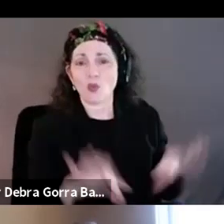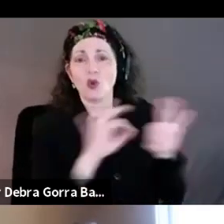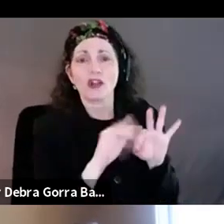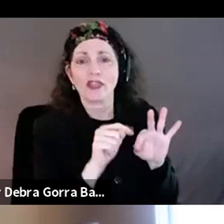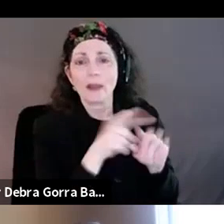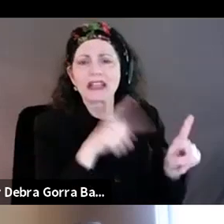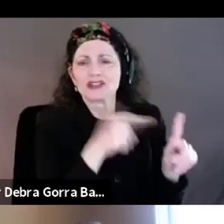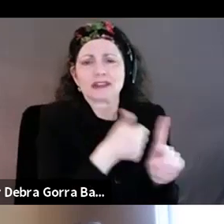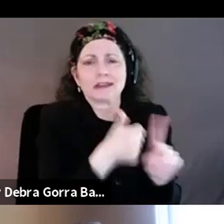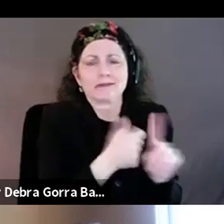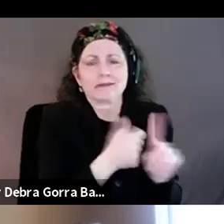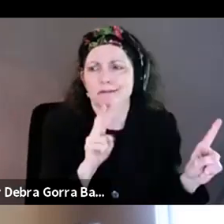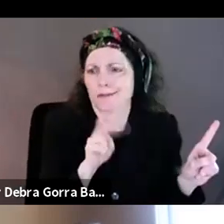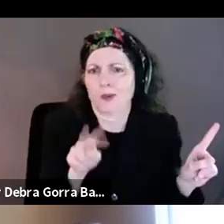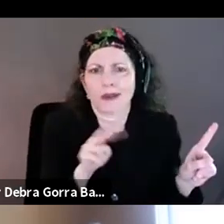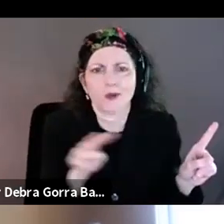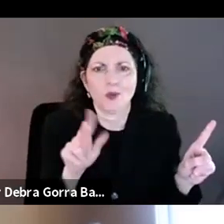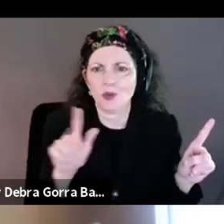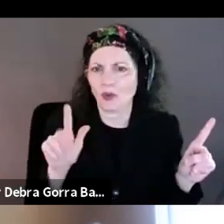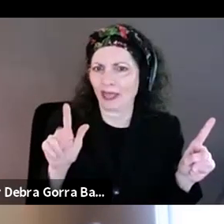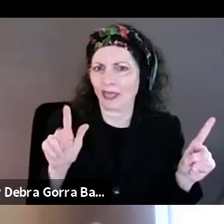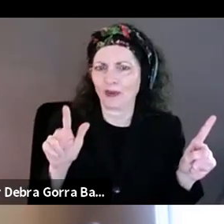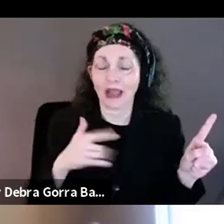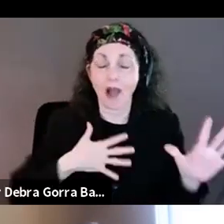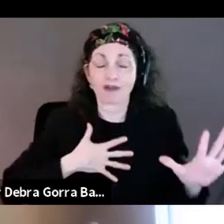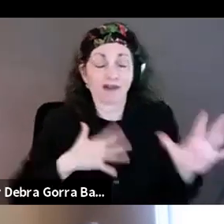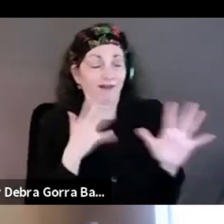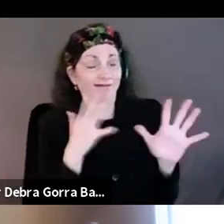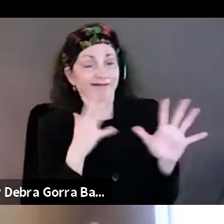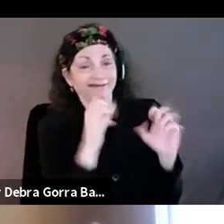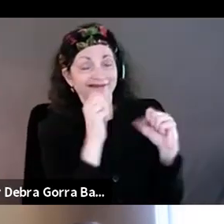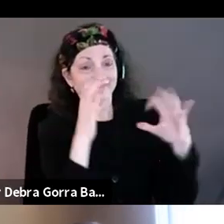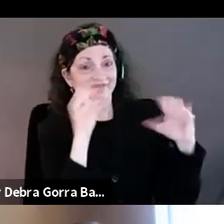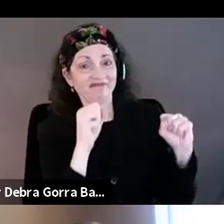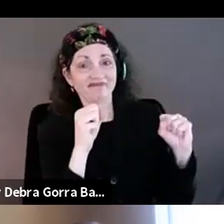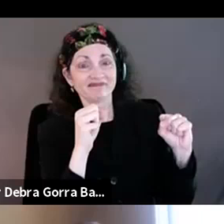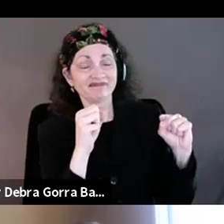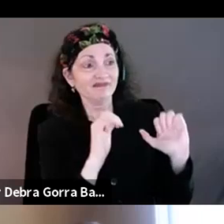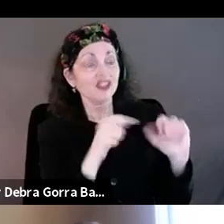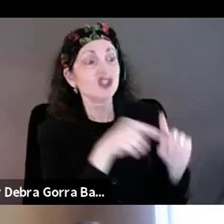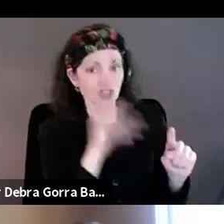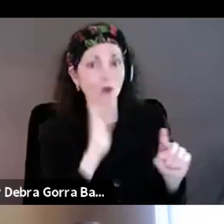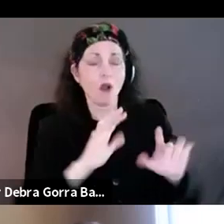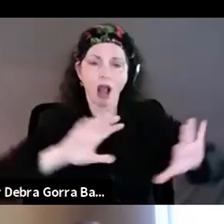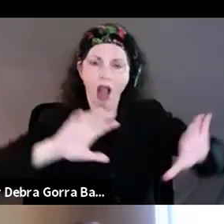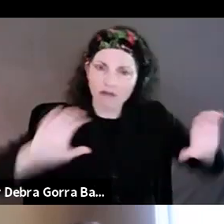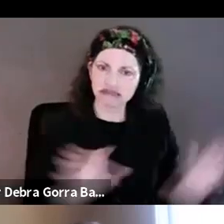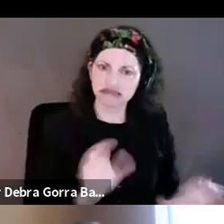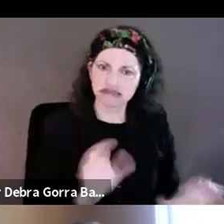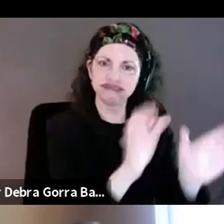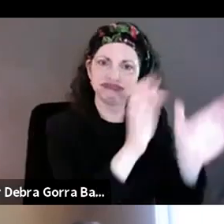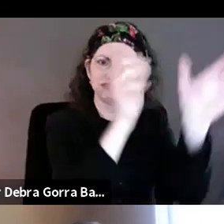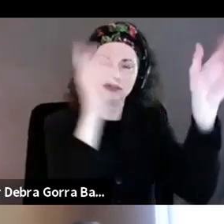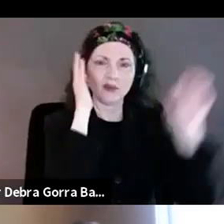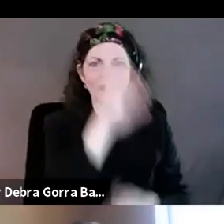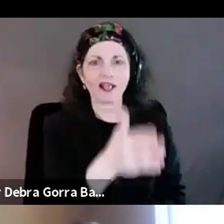23 years old, um, my goodness, the, the things that she's going to do and people like, you know, because